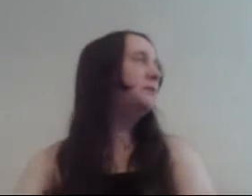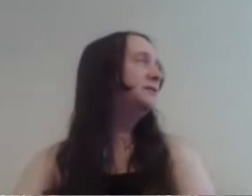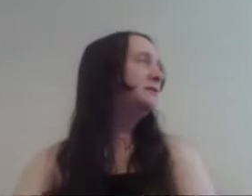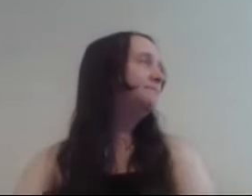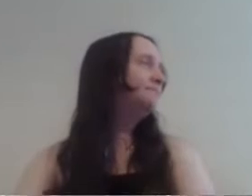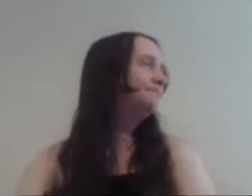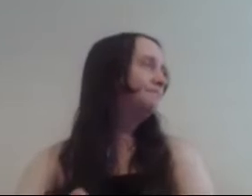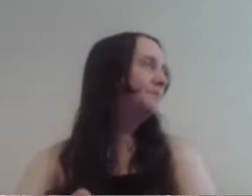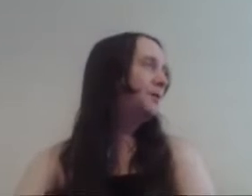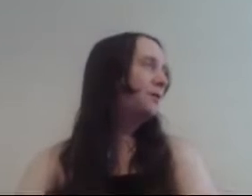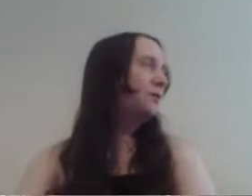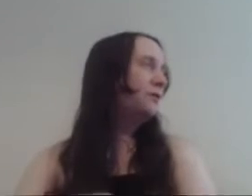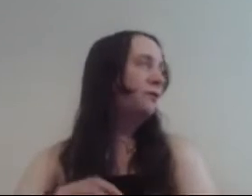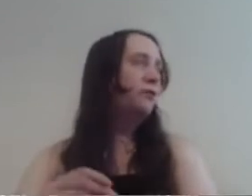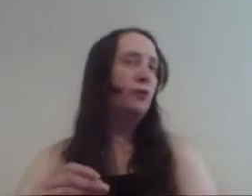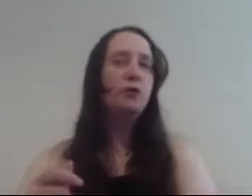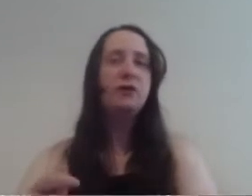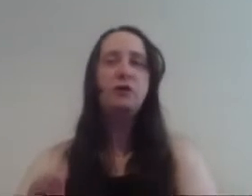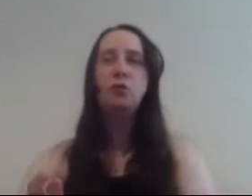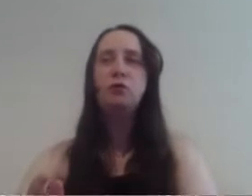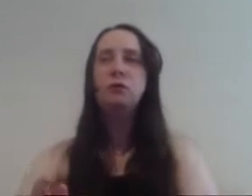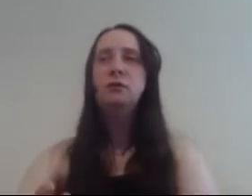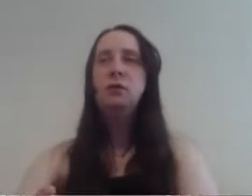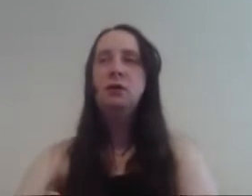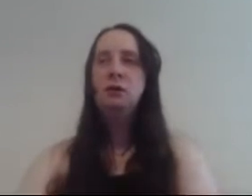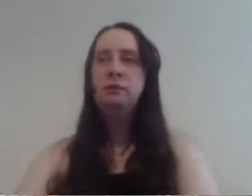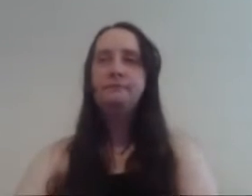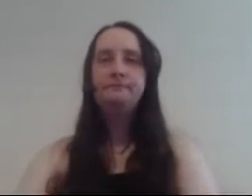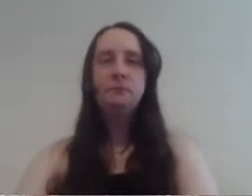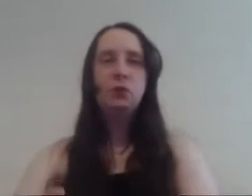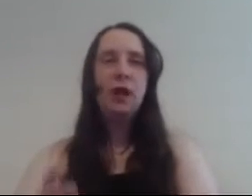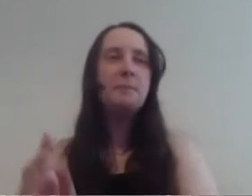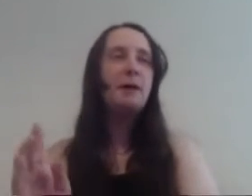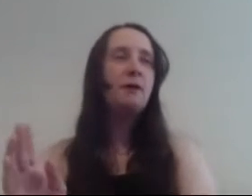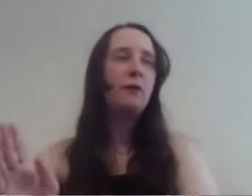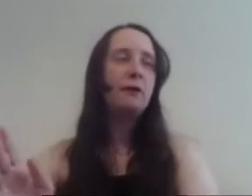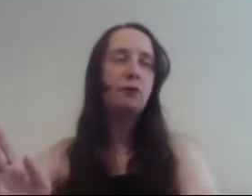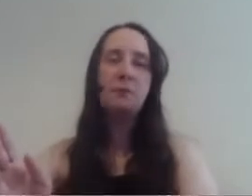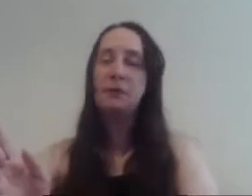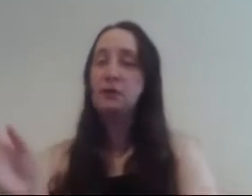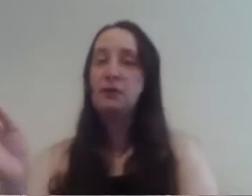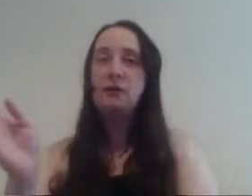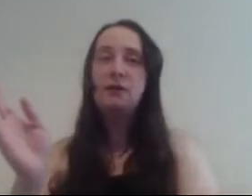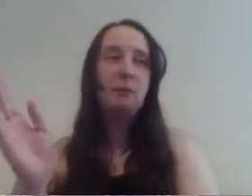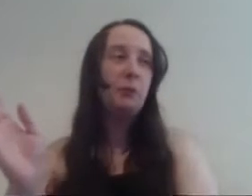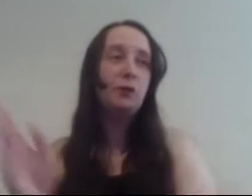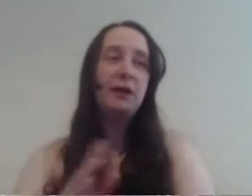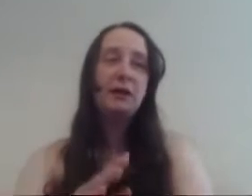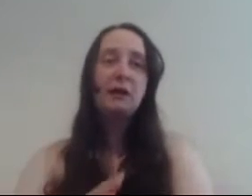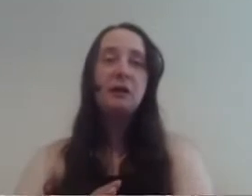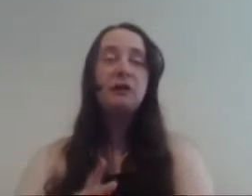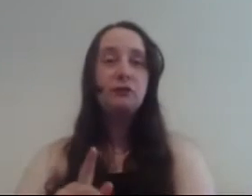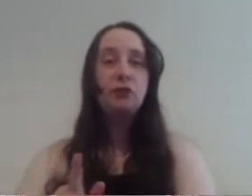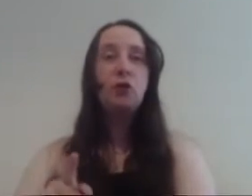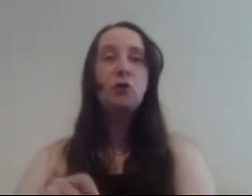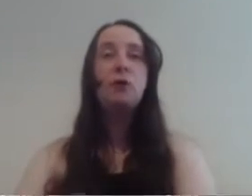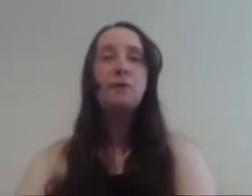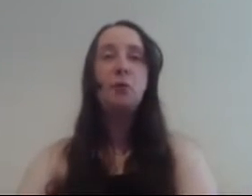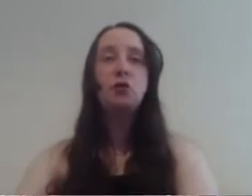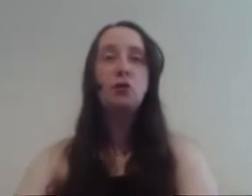was to hook he told them Emma and all that and so I'll be okay it's New York we'll have to watch